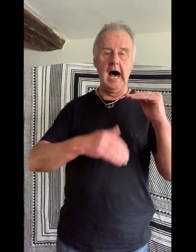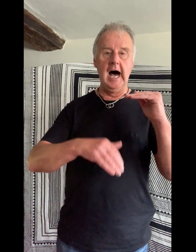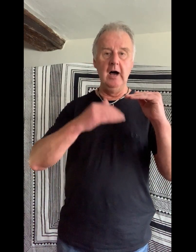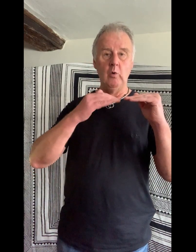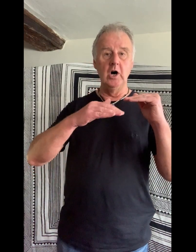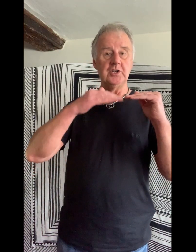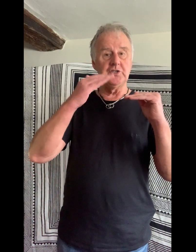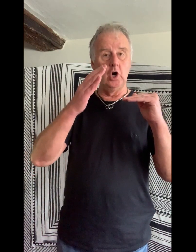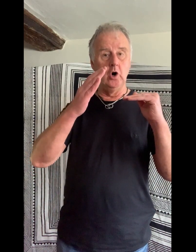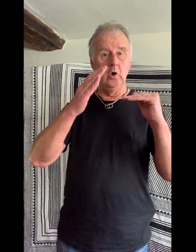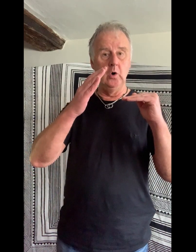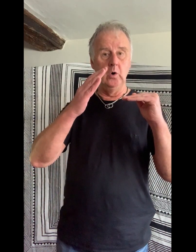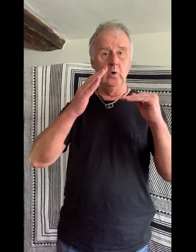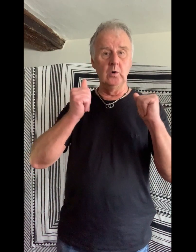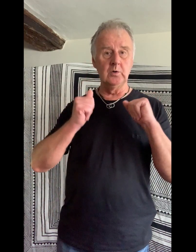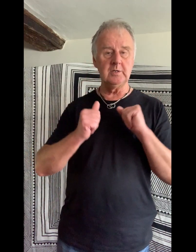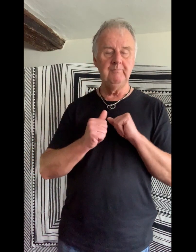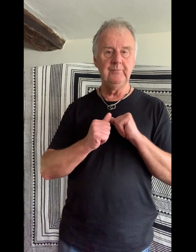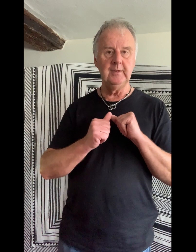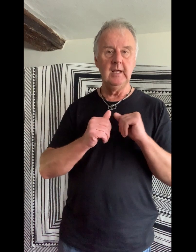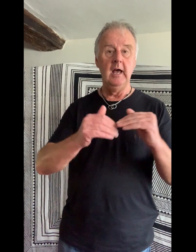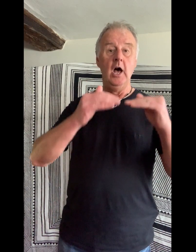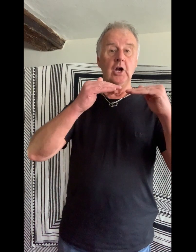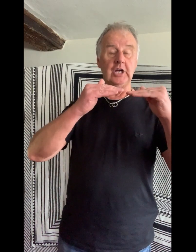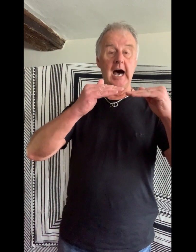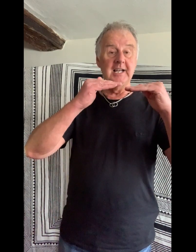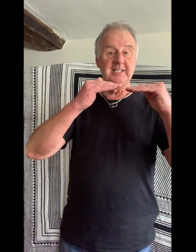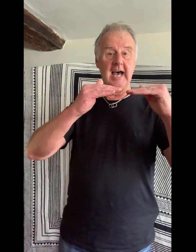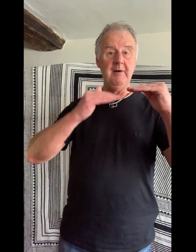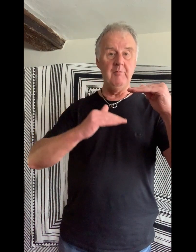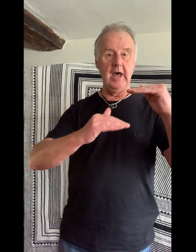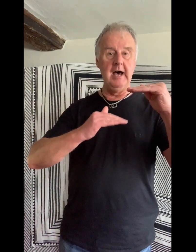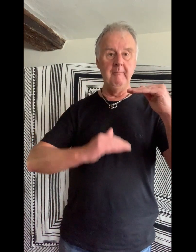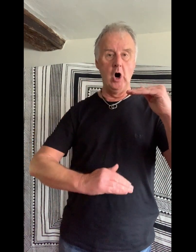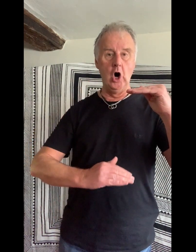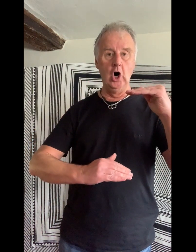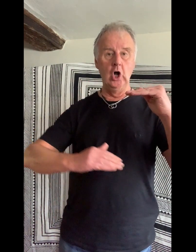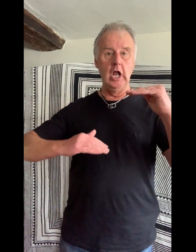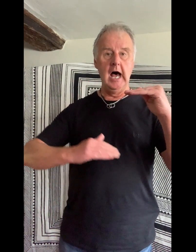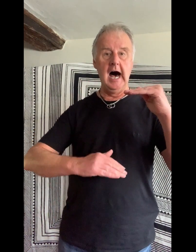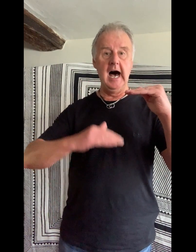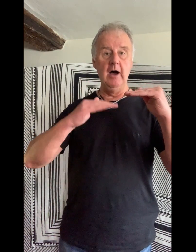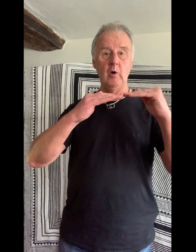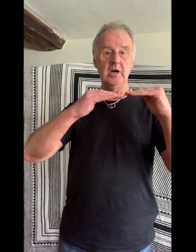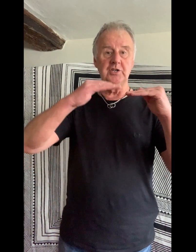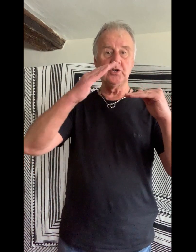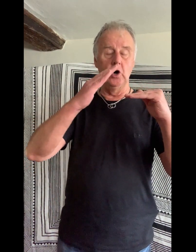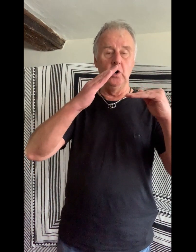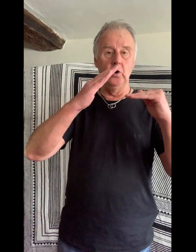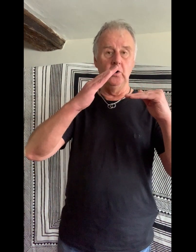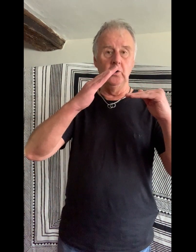I was told. God damn them all, I was told.